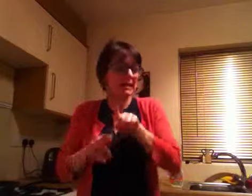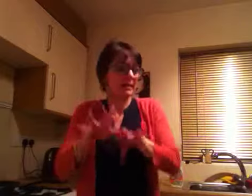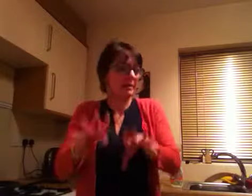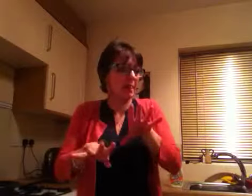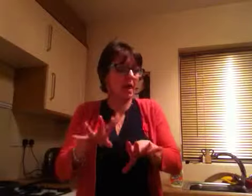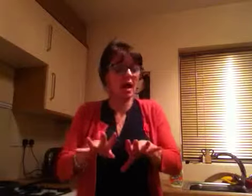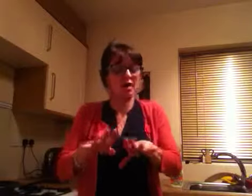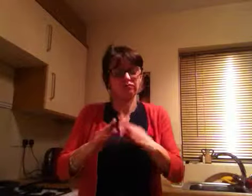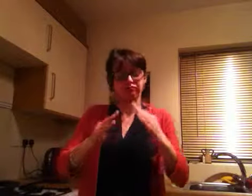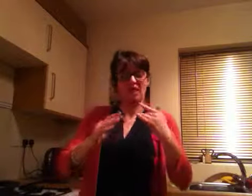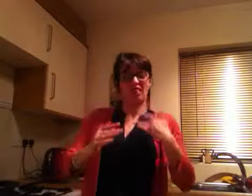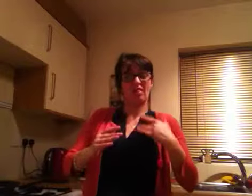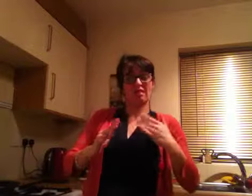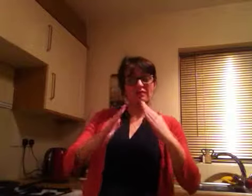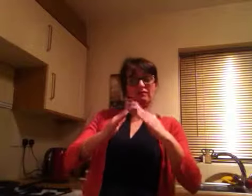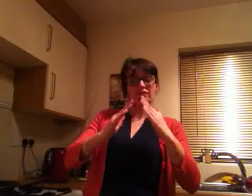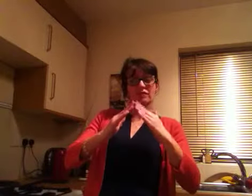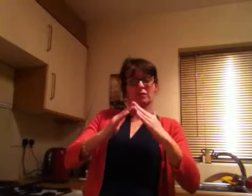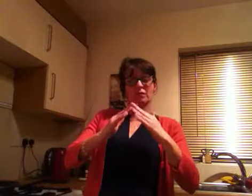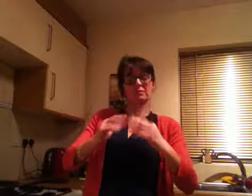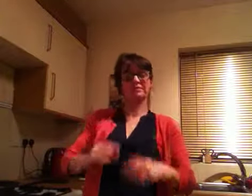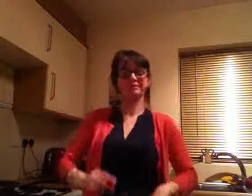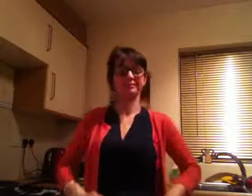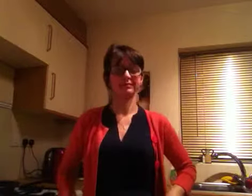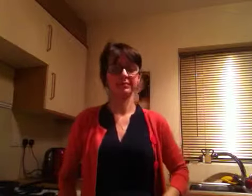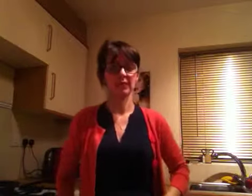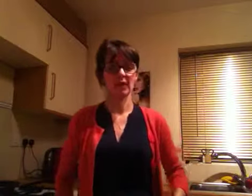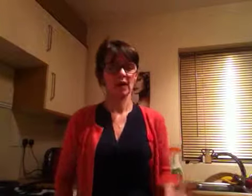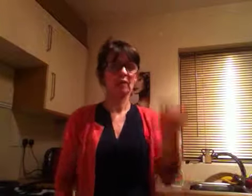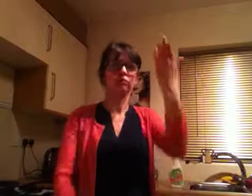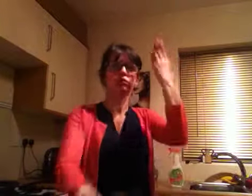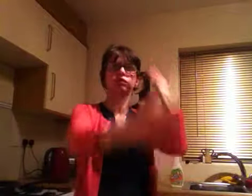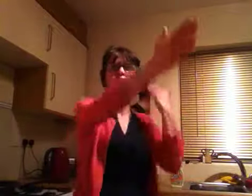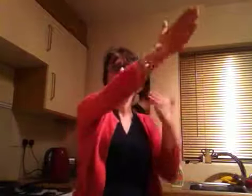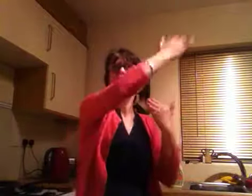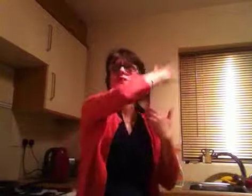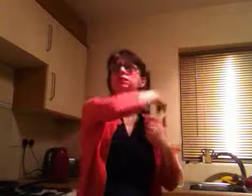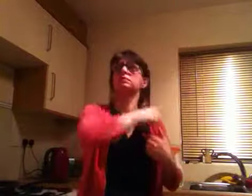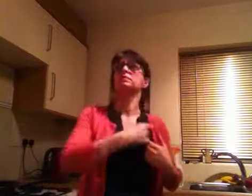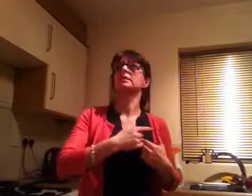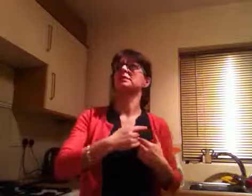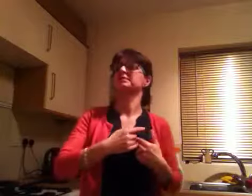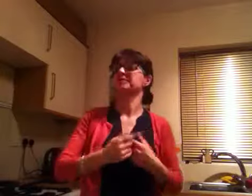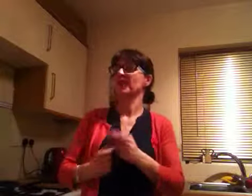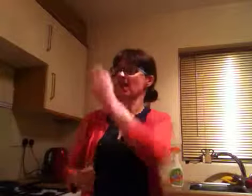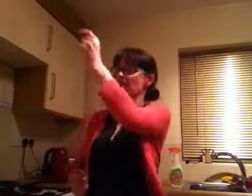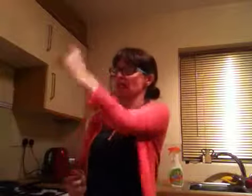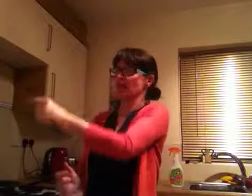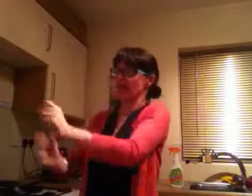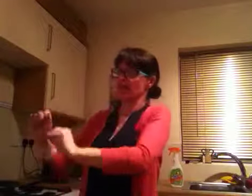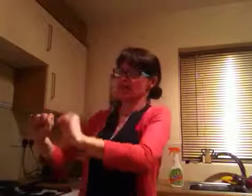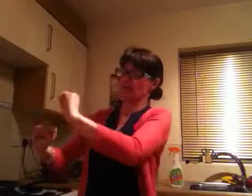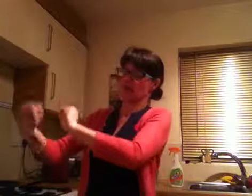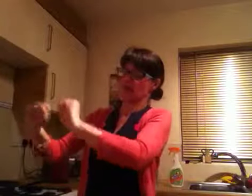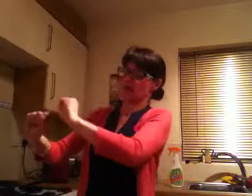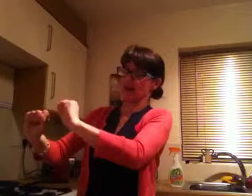From the very start, my relationship with my cleaner did not work out quite as I had planned.